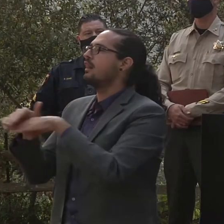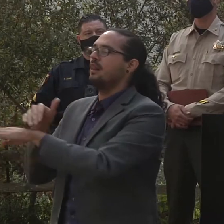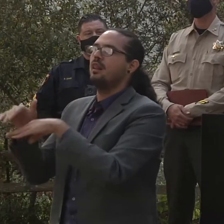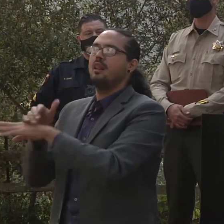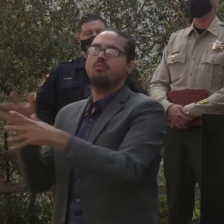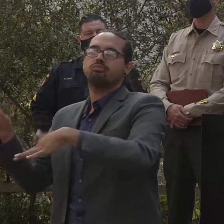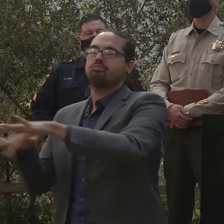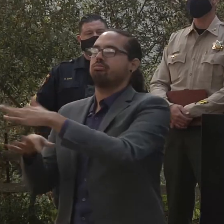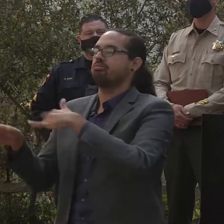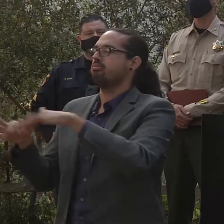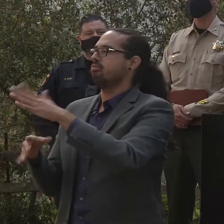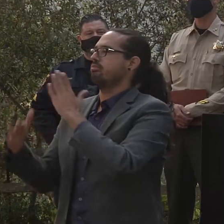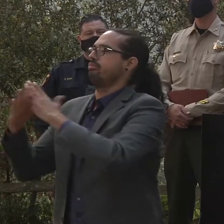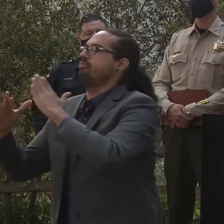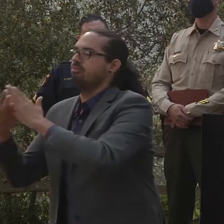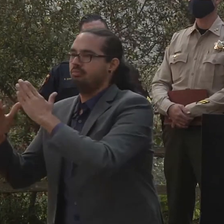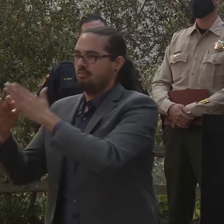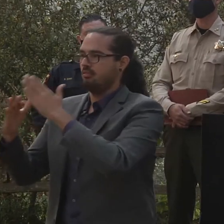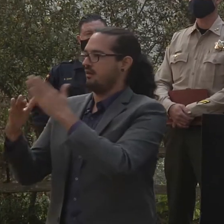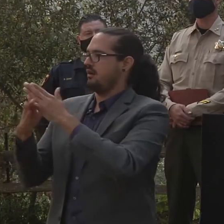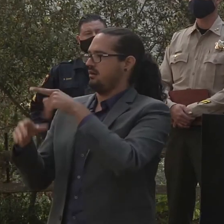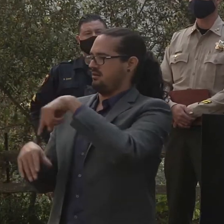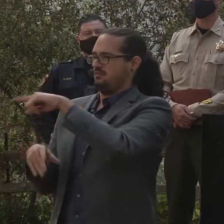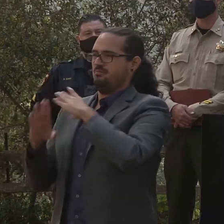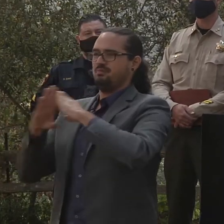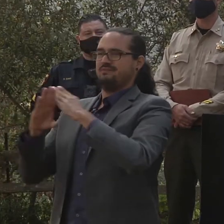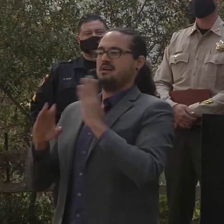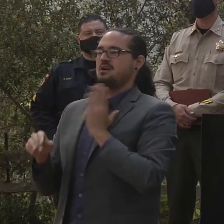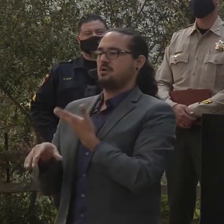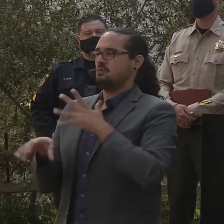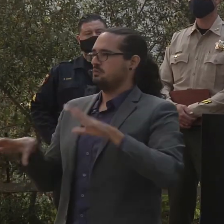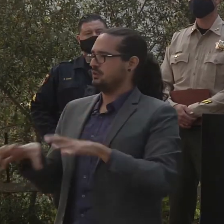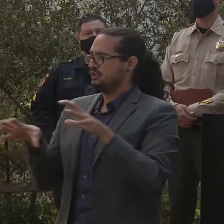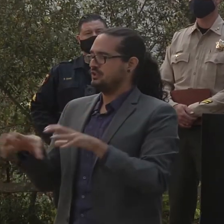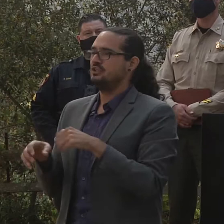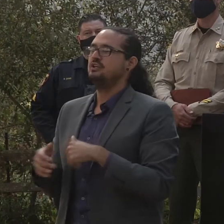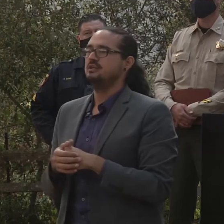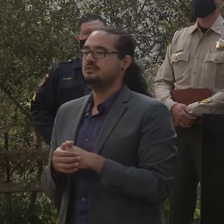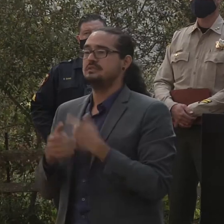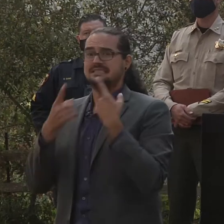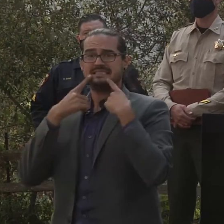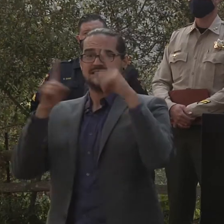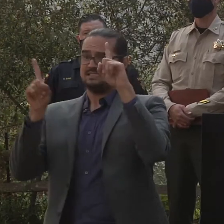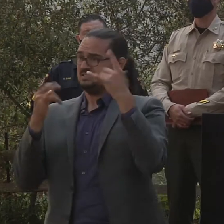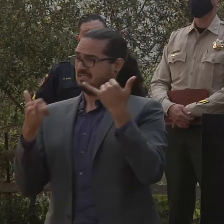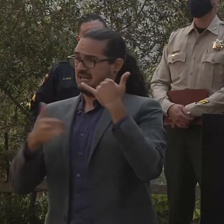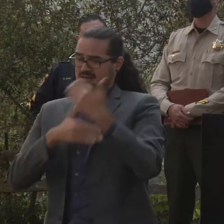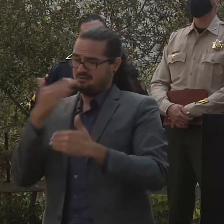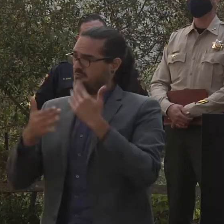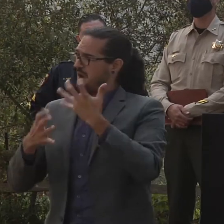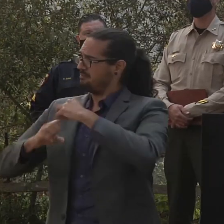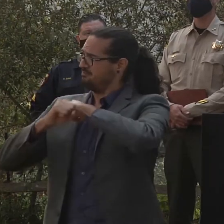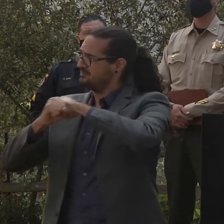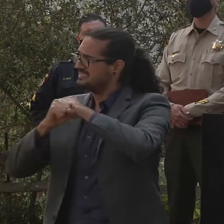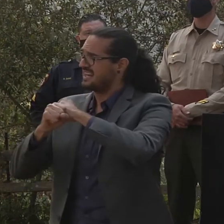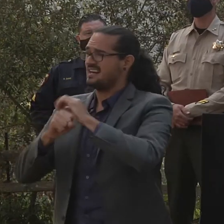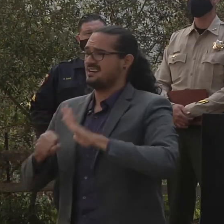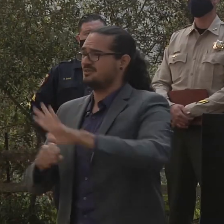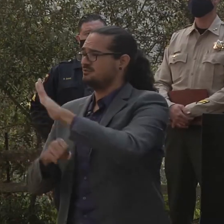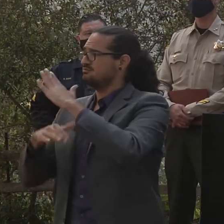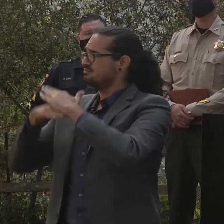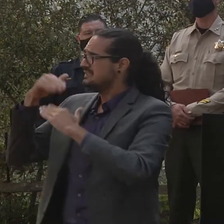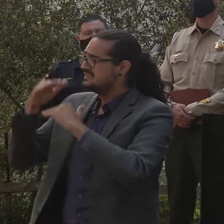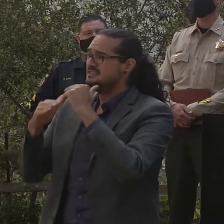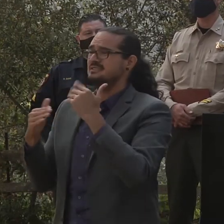in the way of our operation to make our success of protecting structures and containing the fire with perimeter